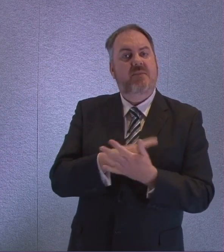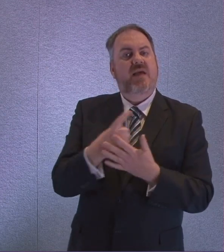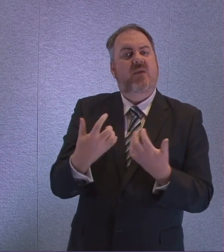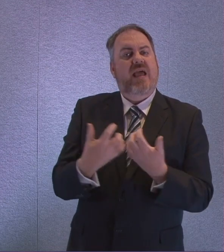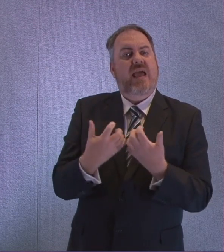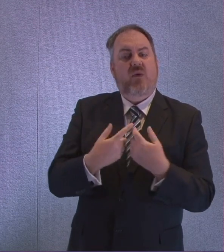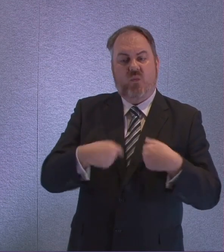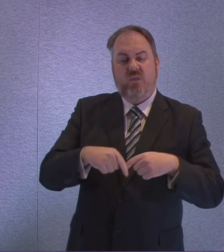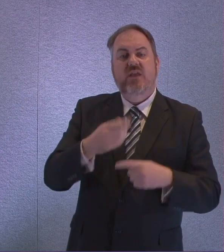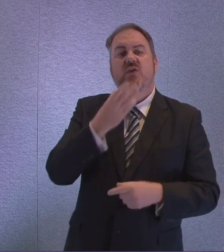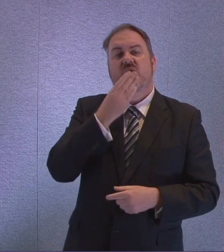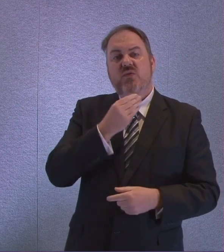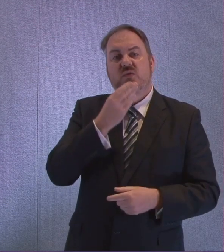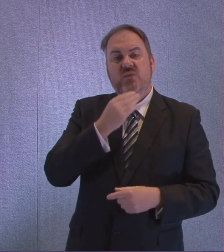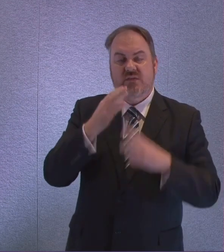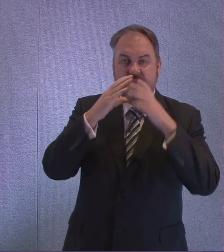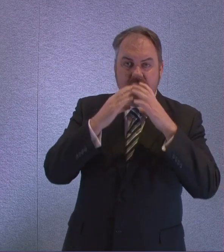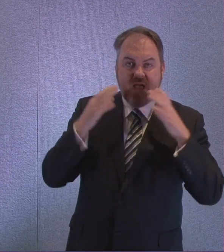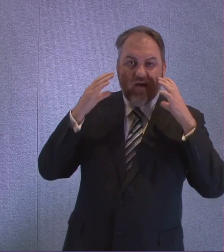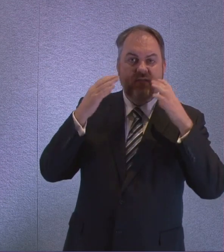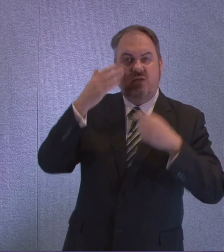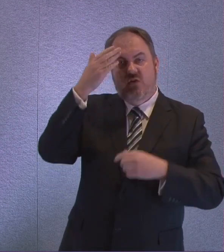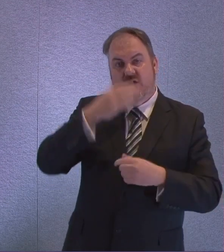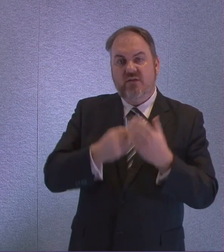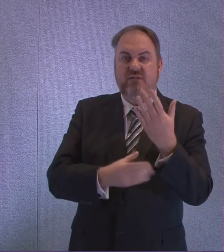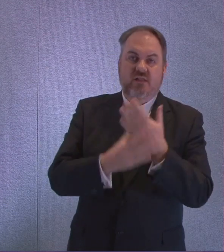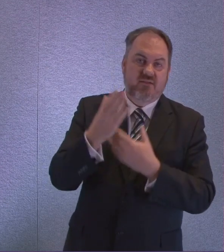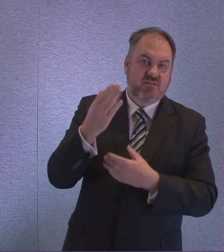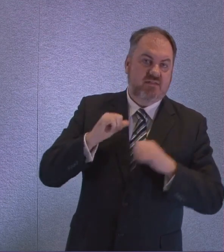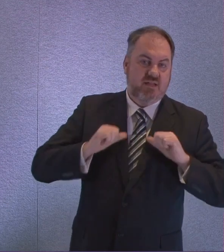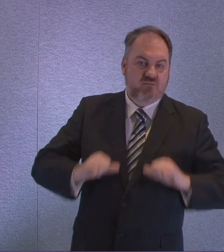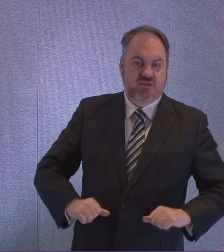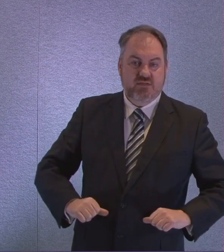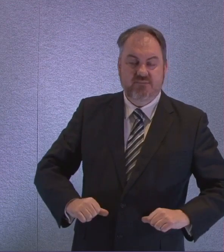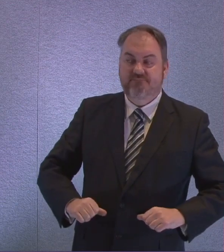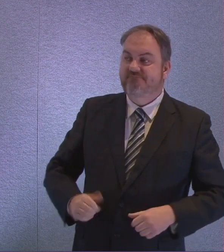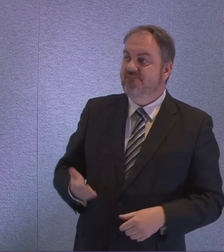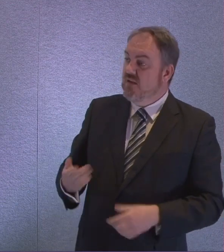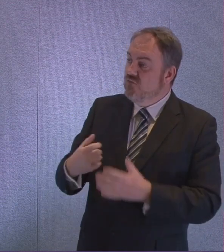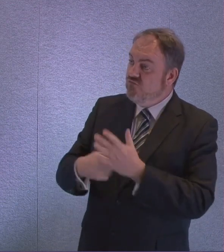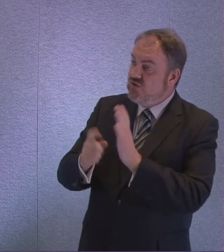continue to focus on supply and distribution. Richard Leonard.